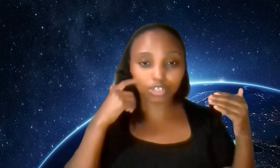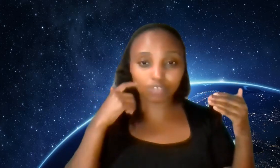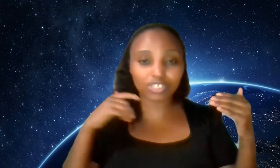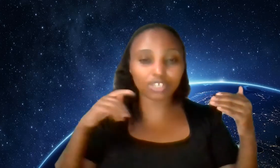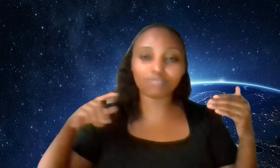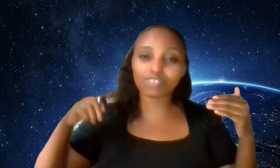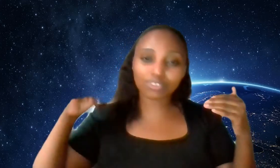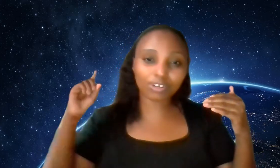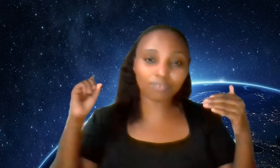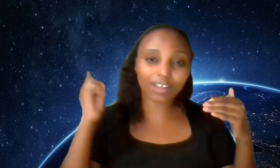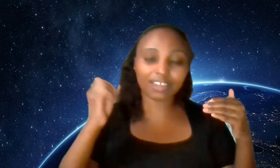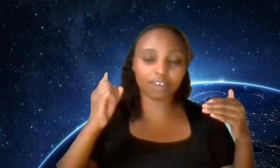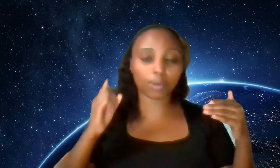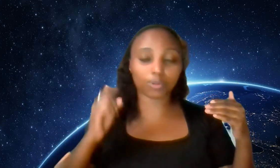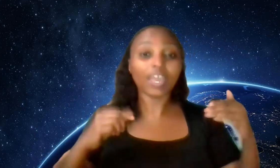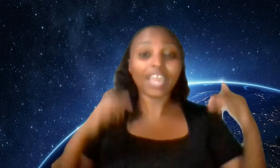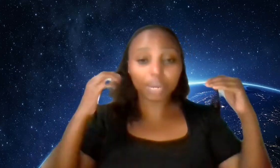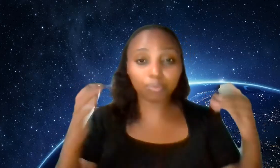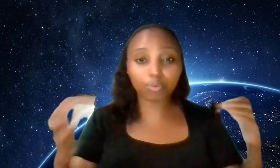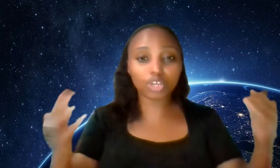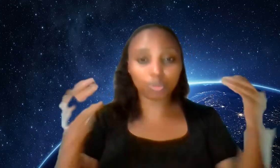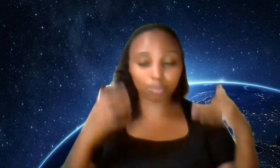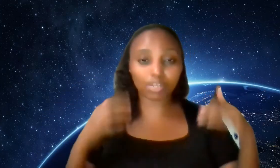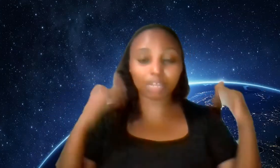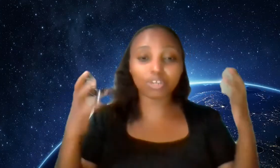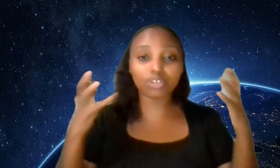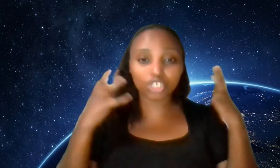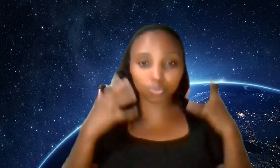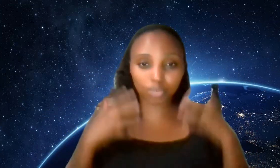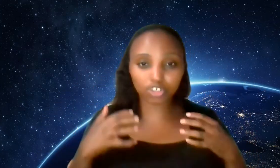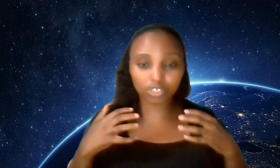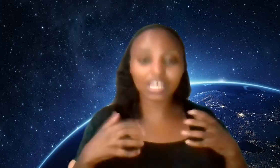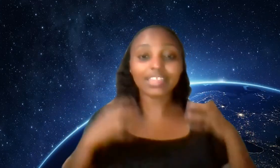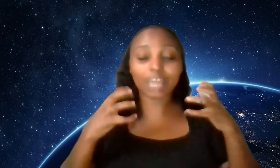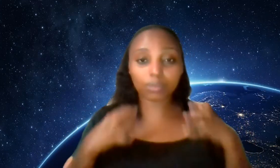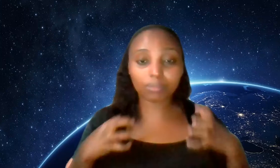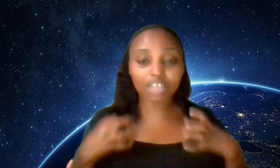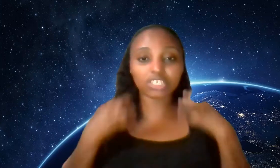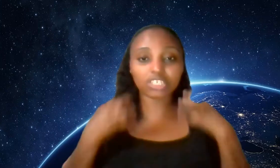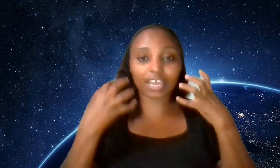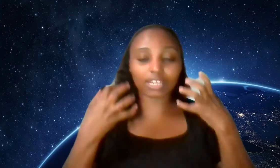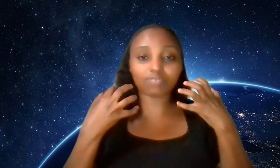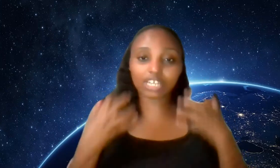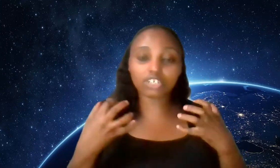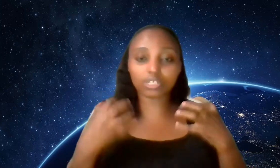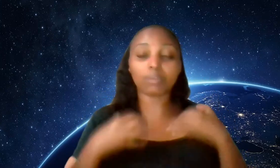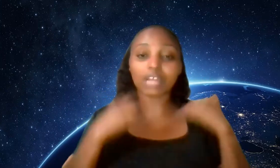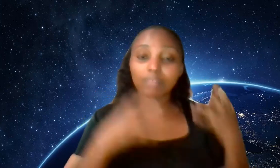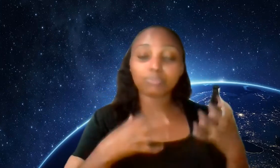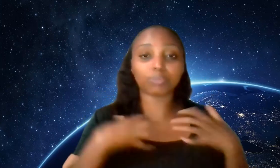the universe the universe is going to rally around you and bring you people and bring you situations that will match that kind of intention that will help you